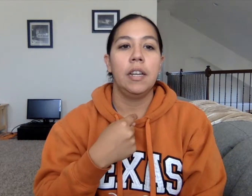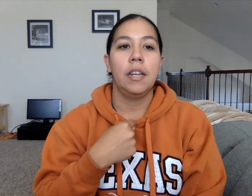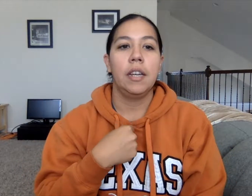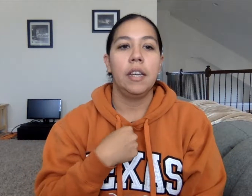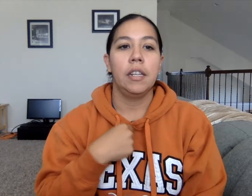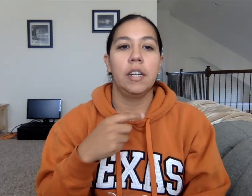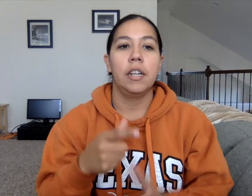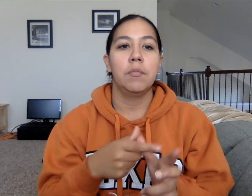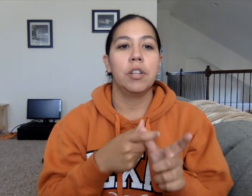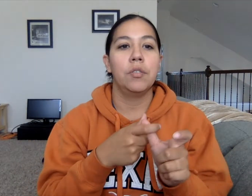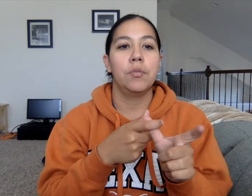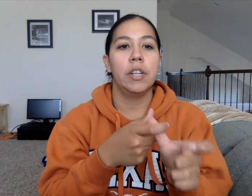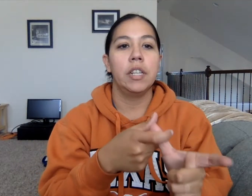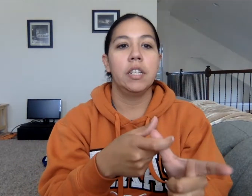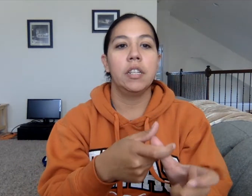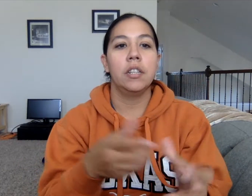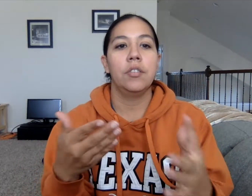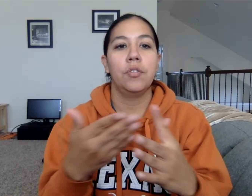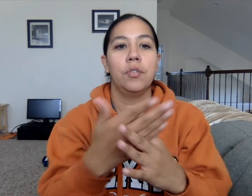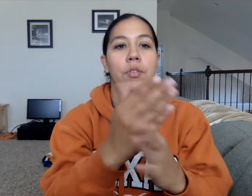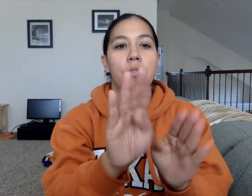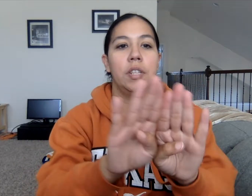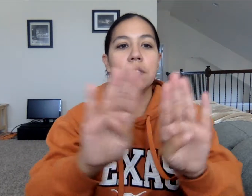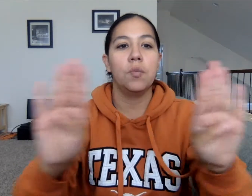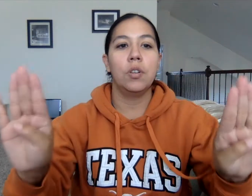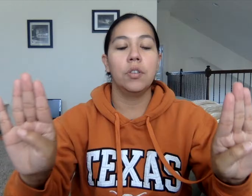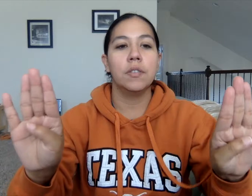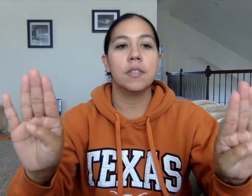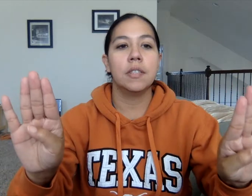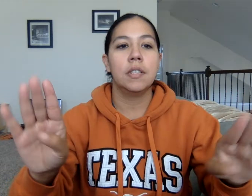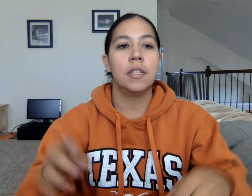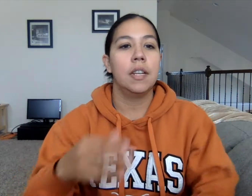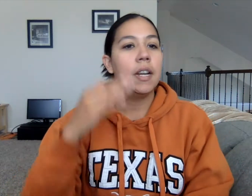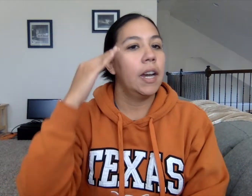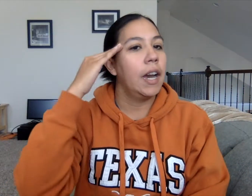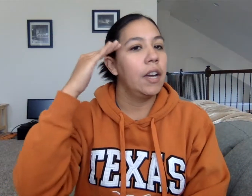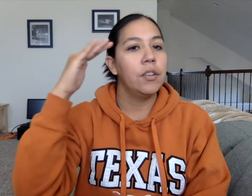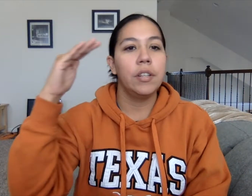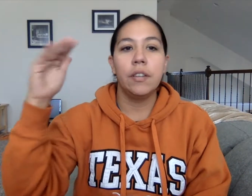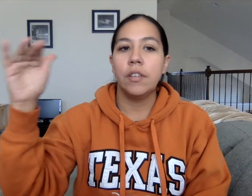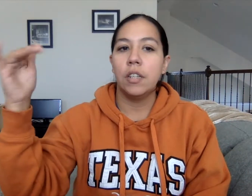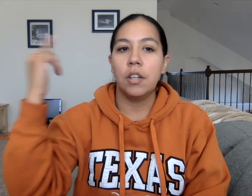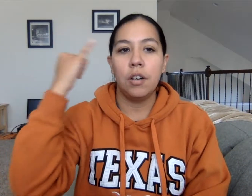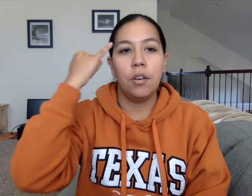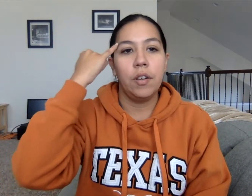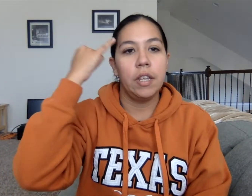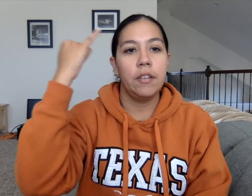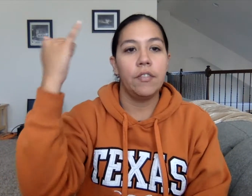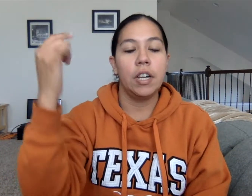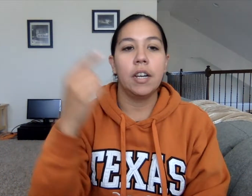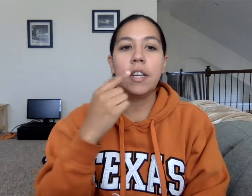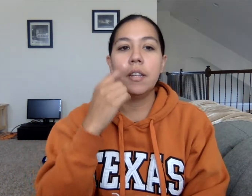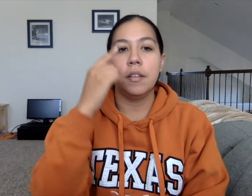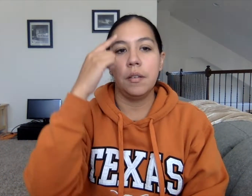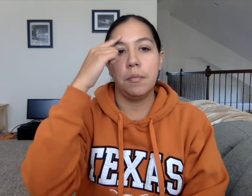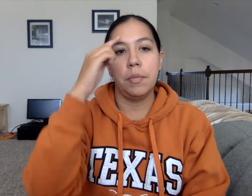only lost the night. Present all your pretty feelings.